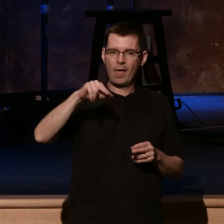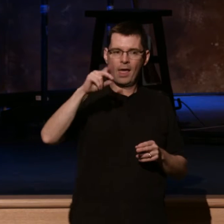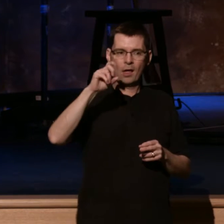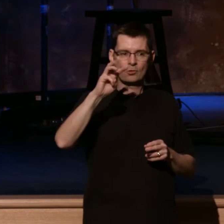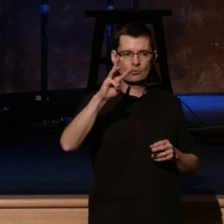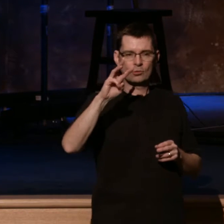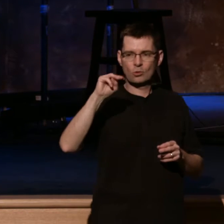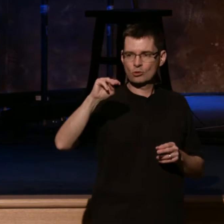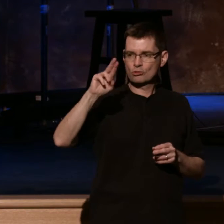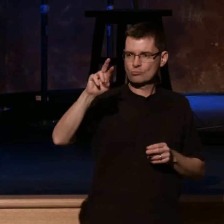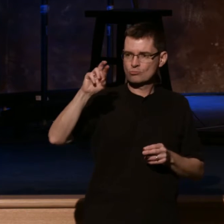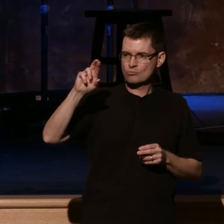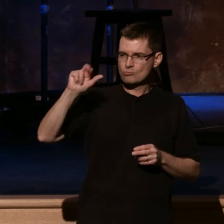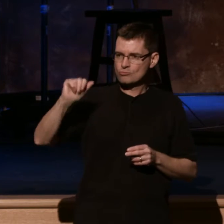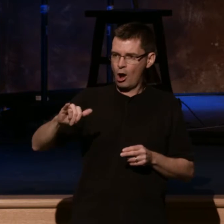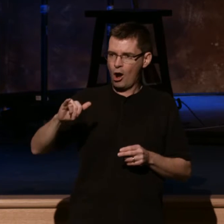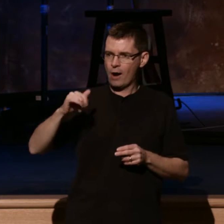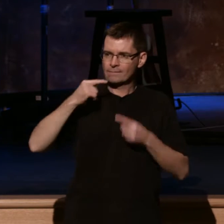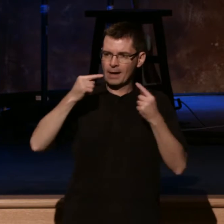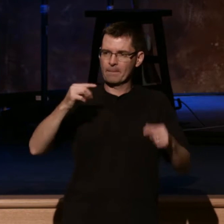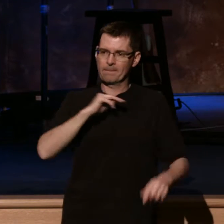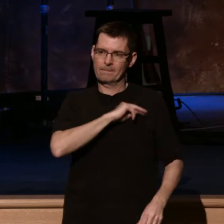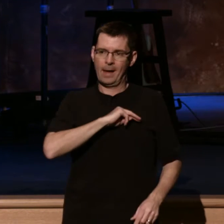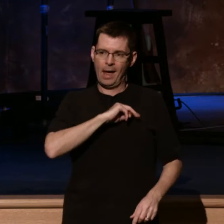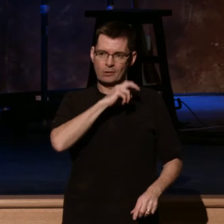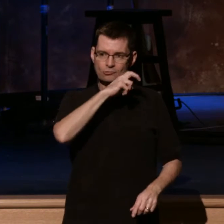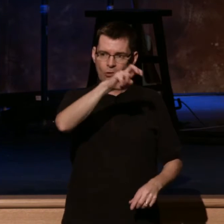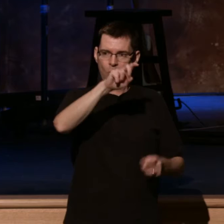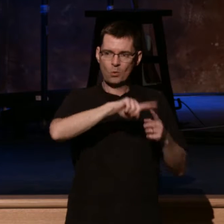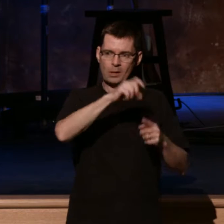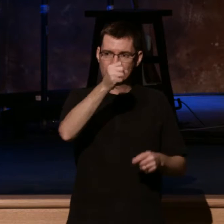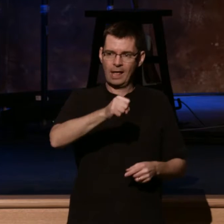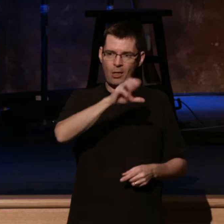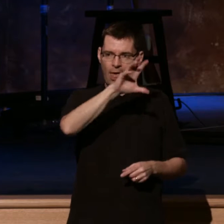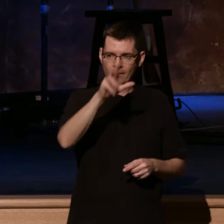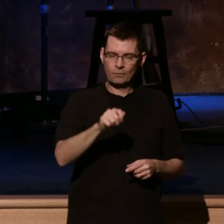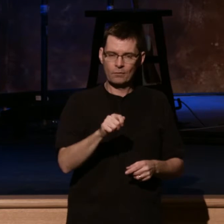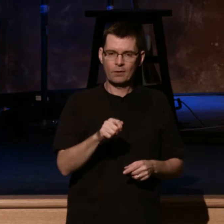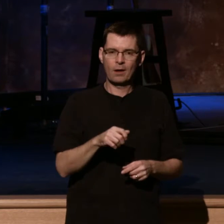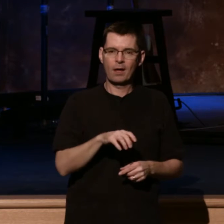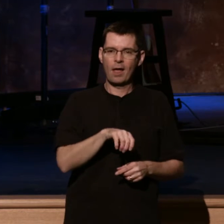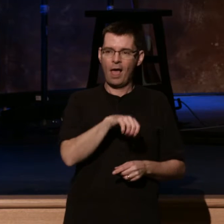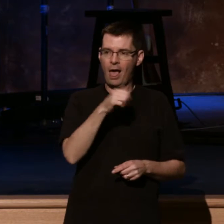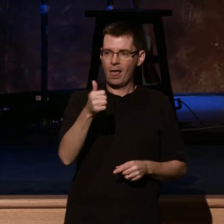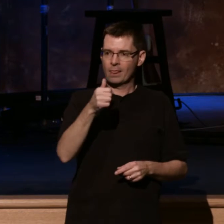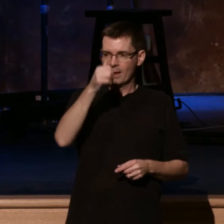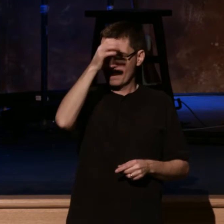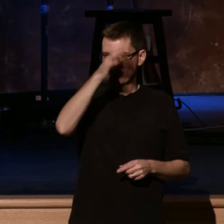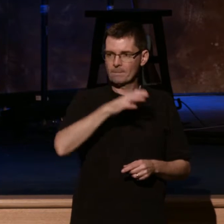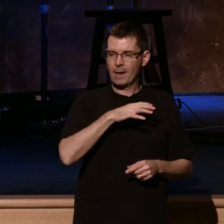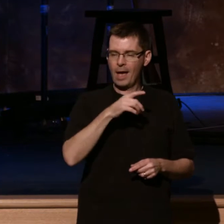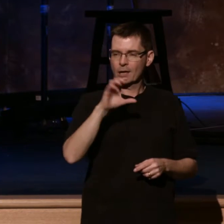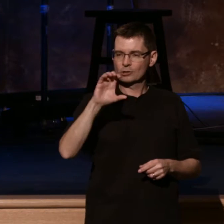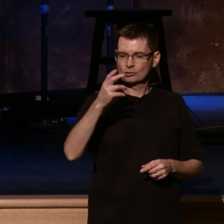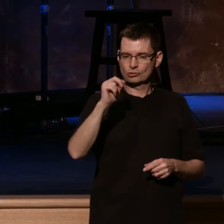Africa. Within three years, Charles Spurgeon built the first megachurch in history, the Metropolitan Tabernacle, in